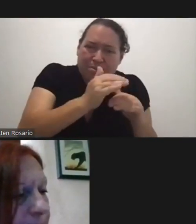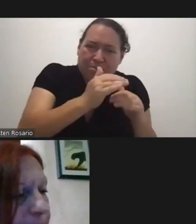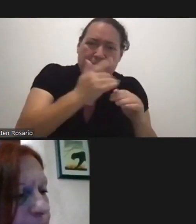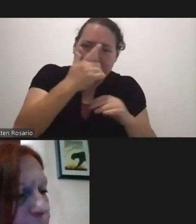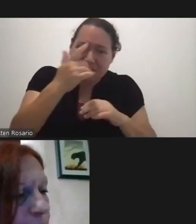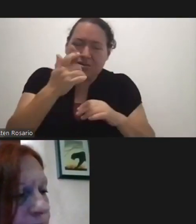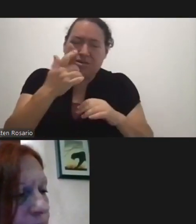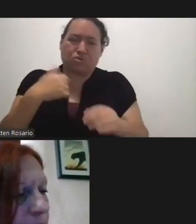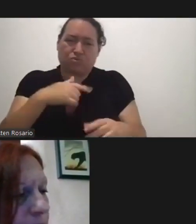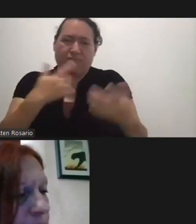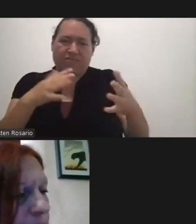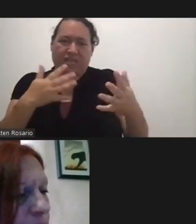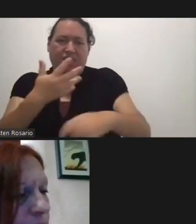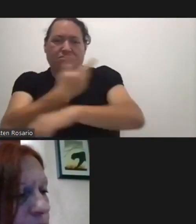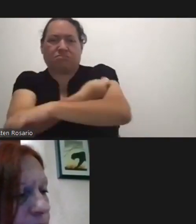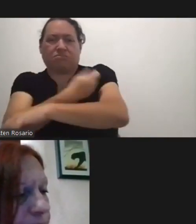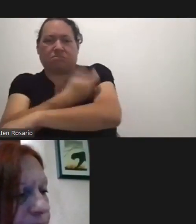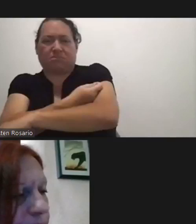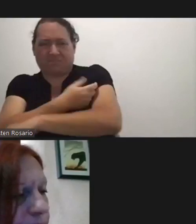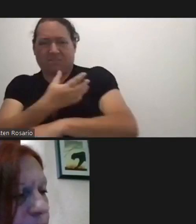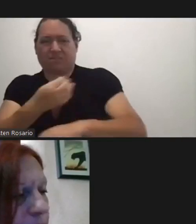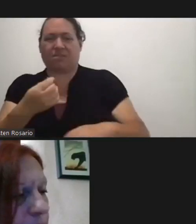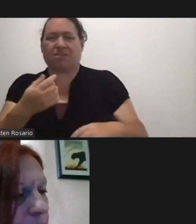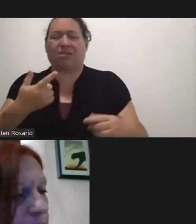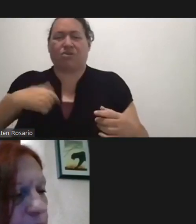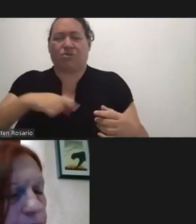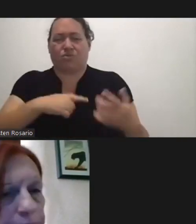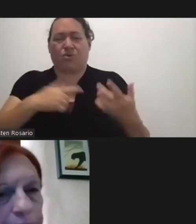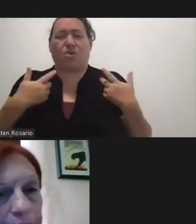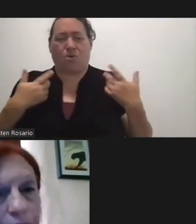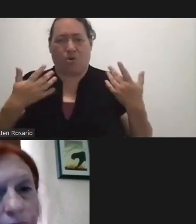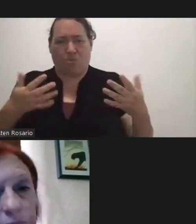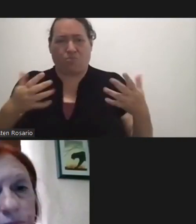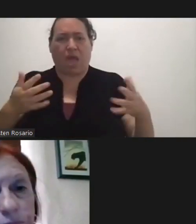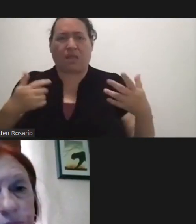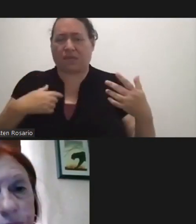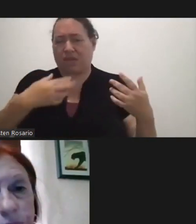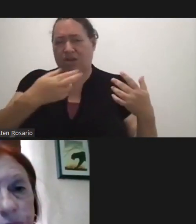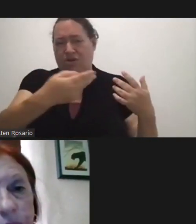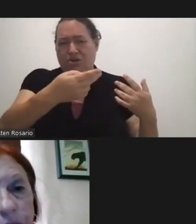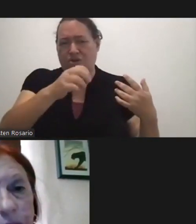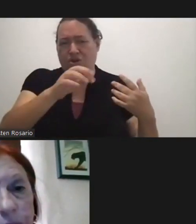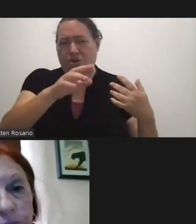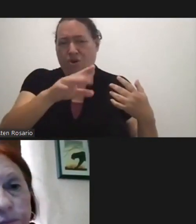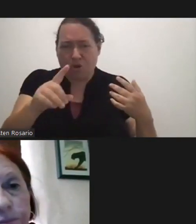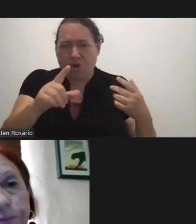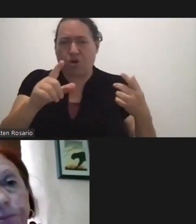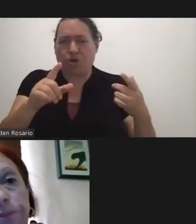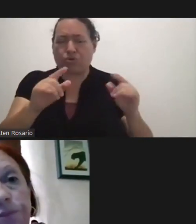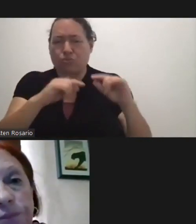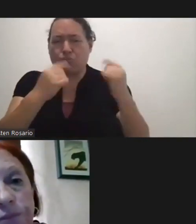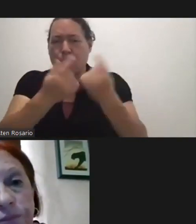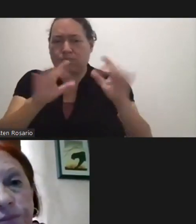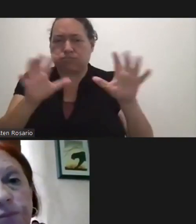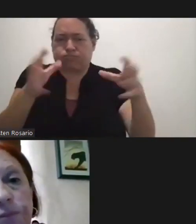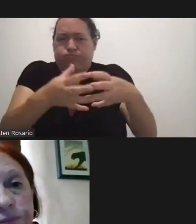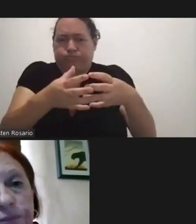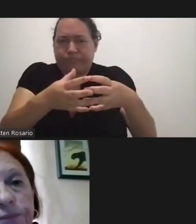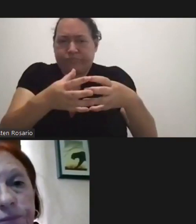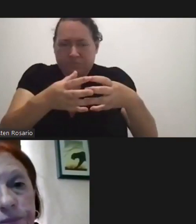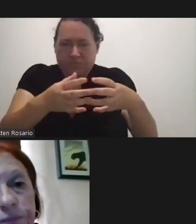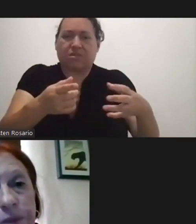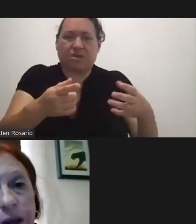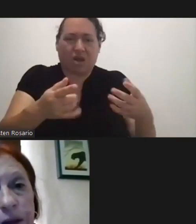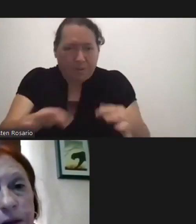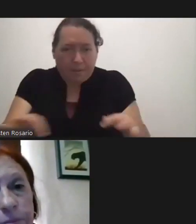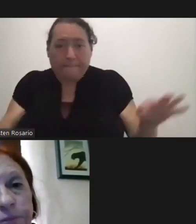Are Her Her Her Immunity So I Cannot Over Emphasize The Importance Of Getting Vaccinated